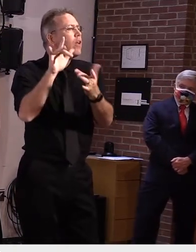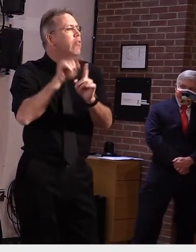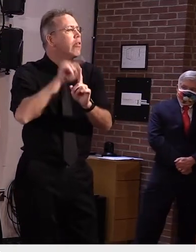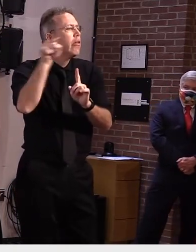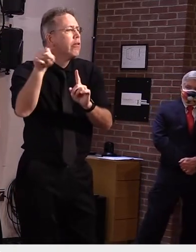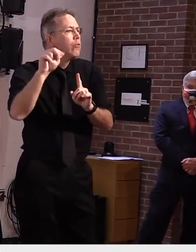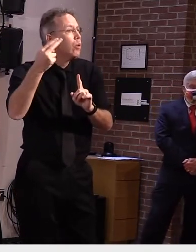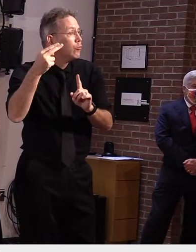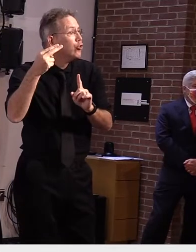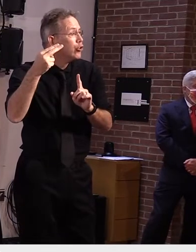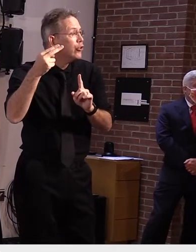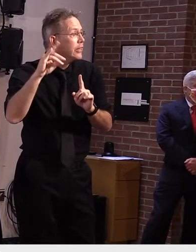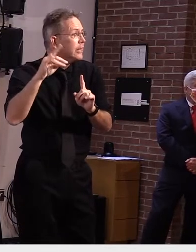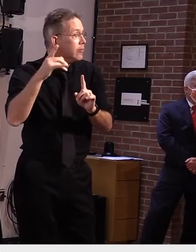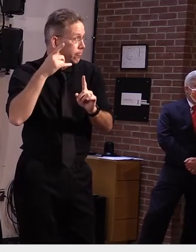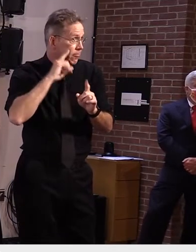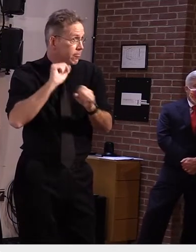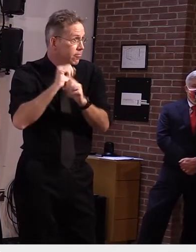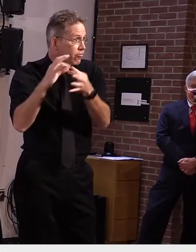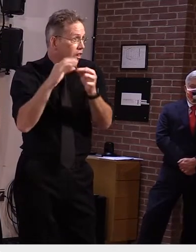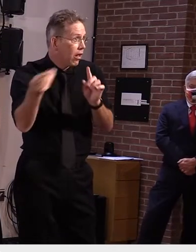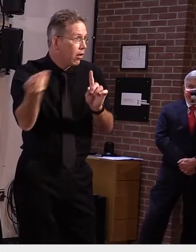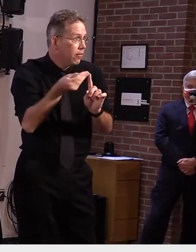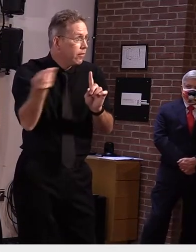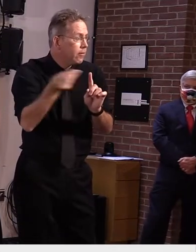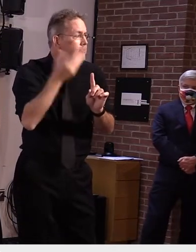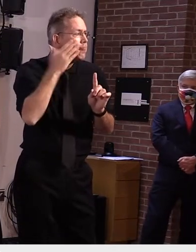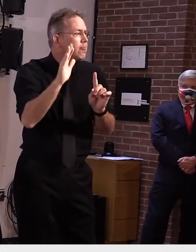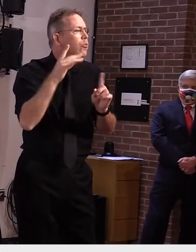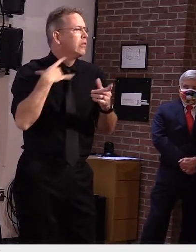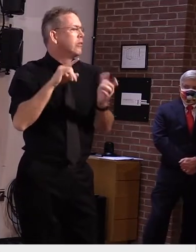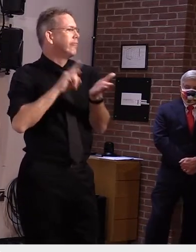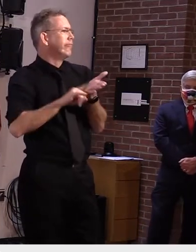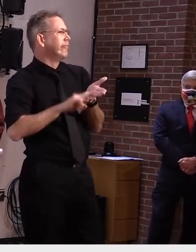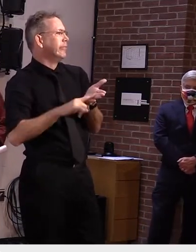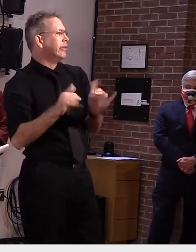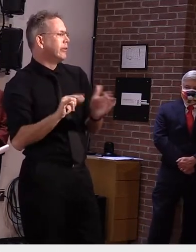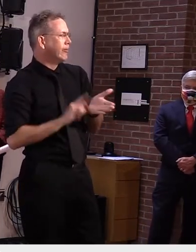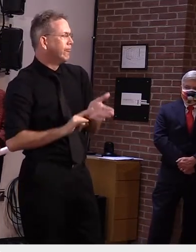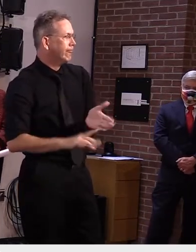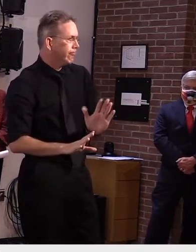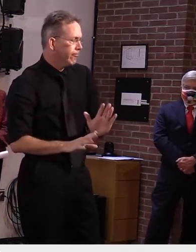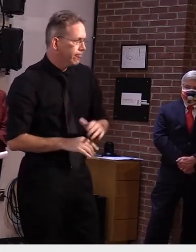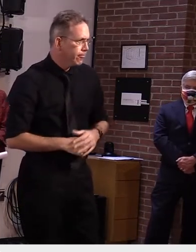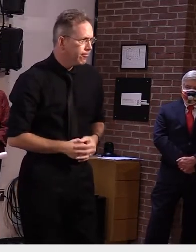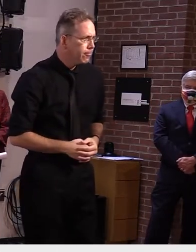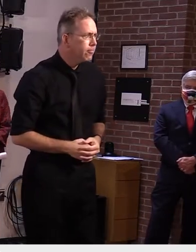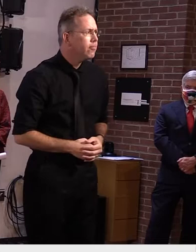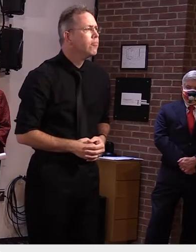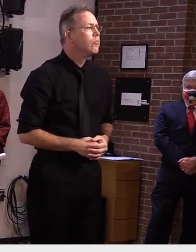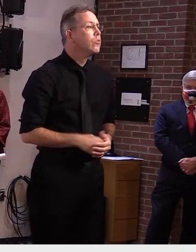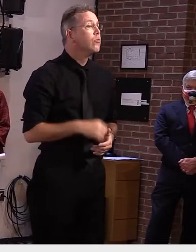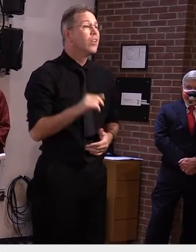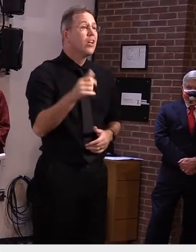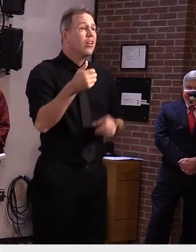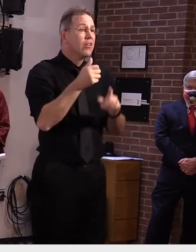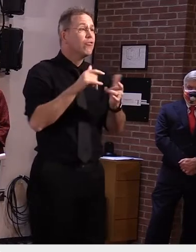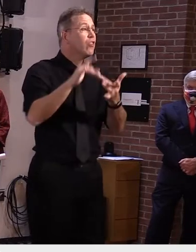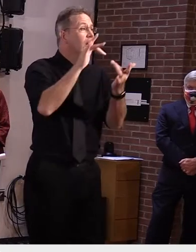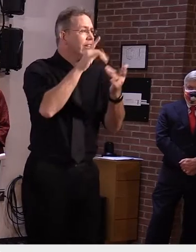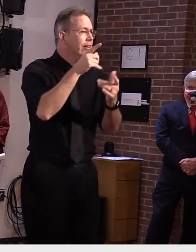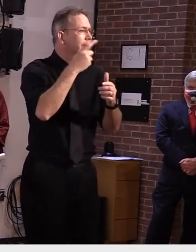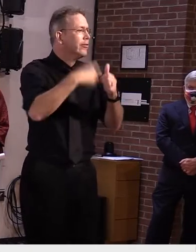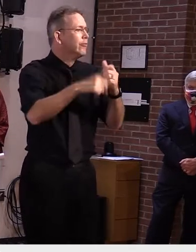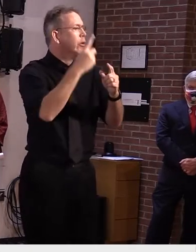one of the things we're looking into further. But I think there are a lot of factors. know, there's travel to non